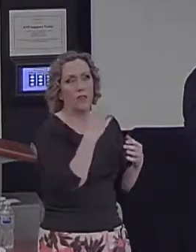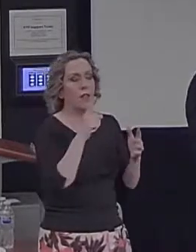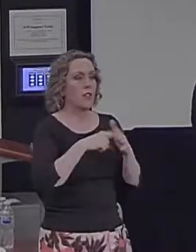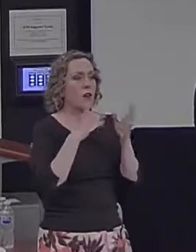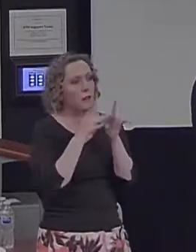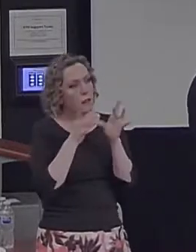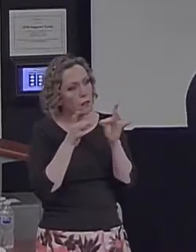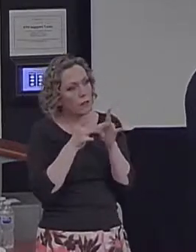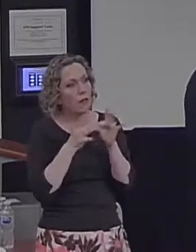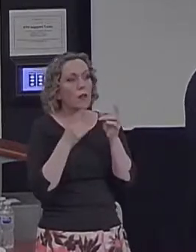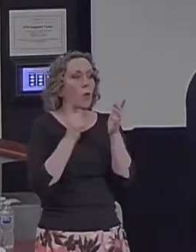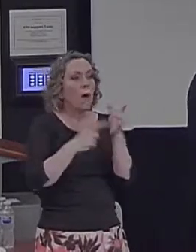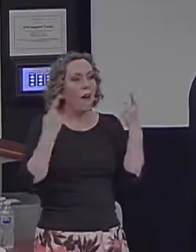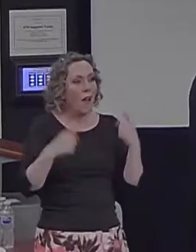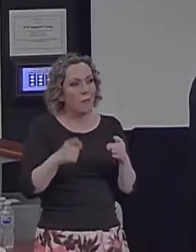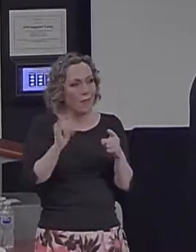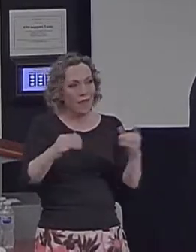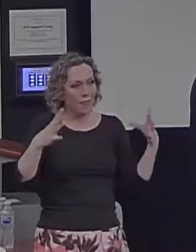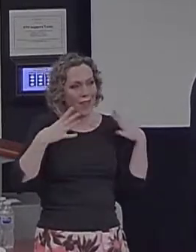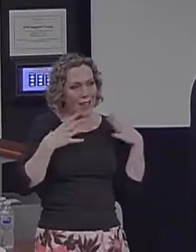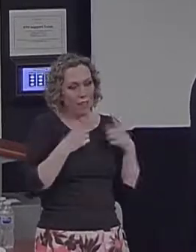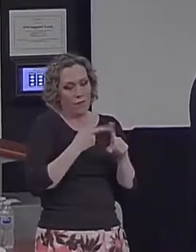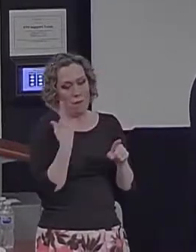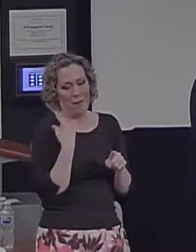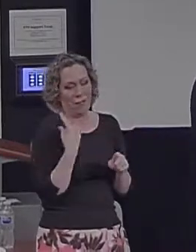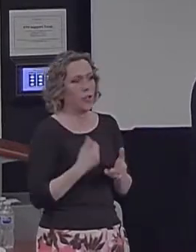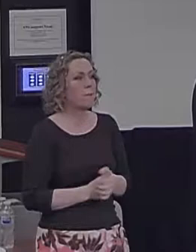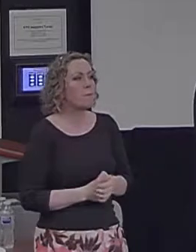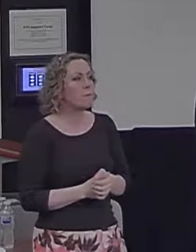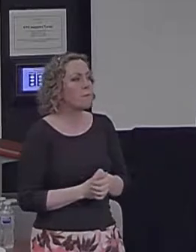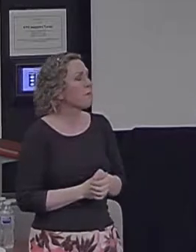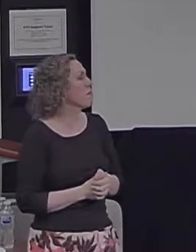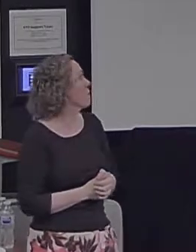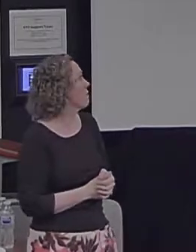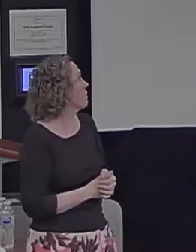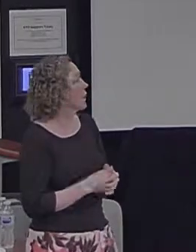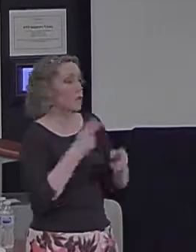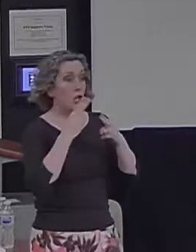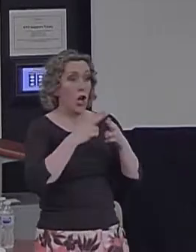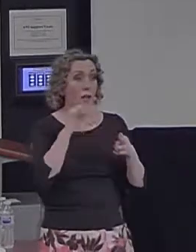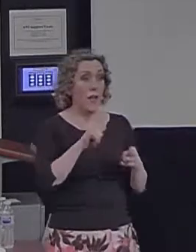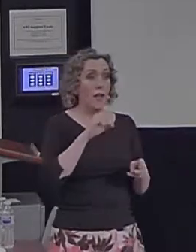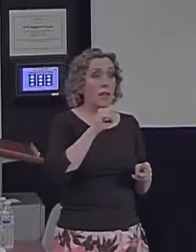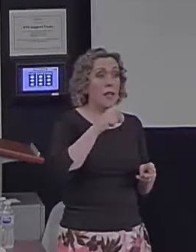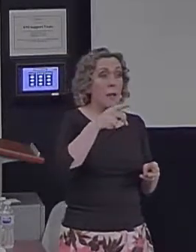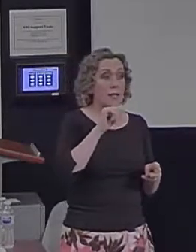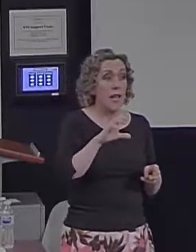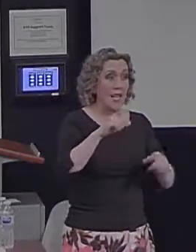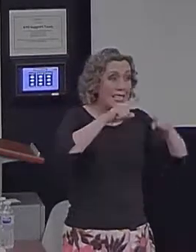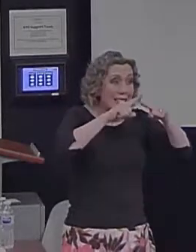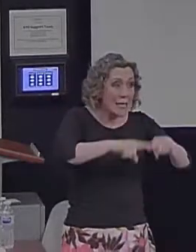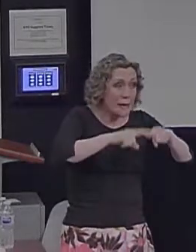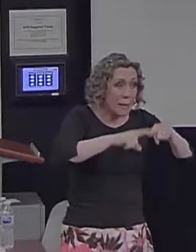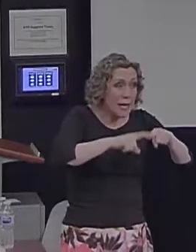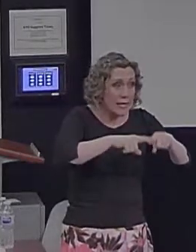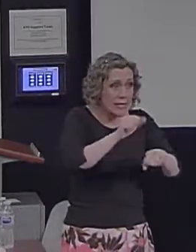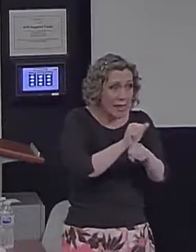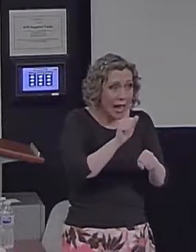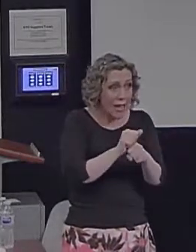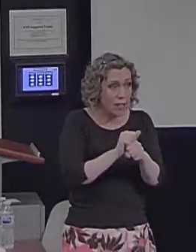things you did on that summer vacation. We think of that as an episodic dependent task. We think that should recruit episodic